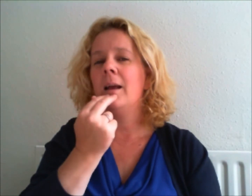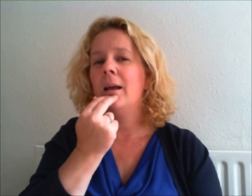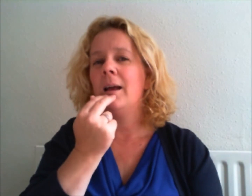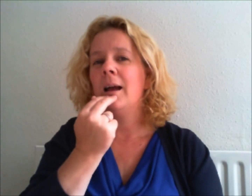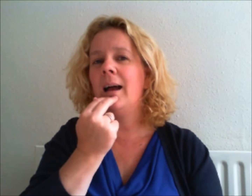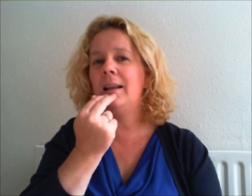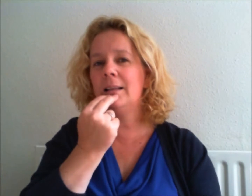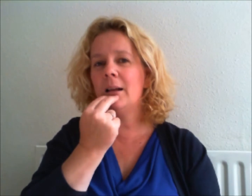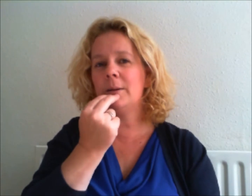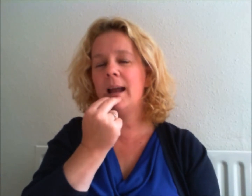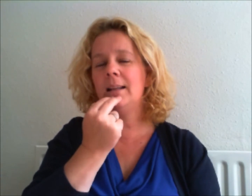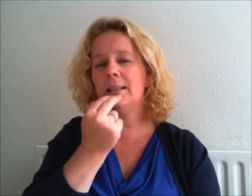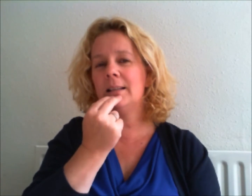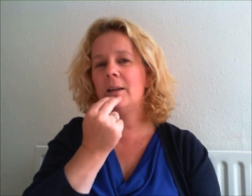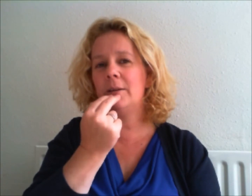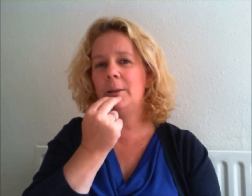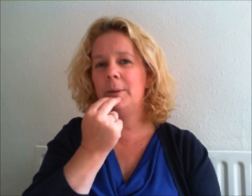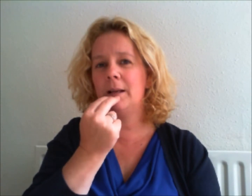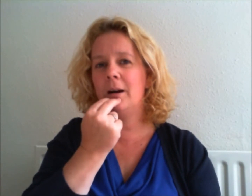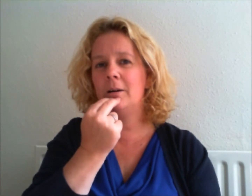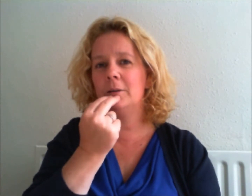And it's okay to set really big goals.